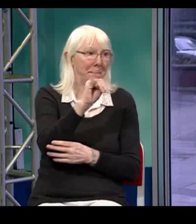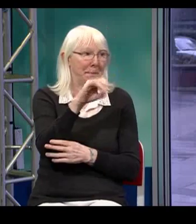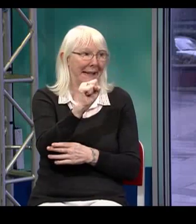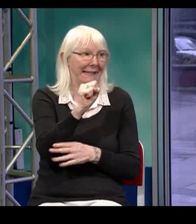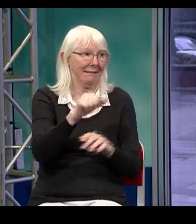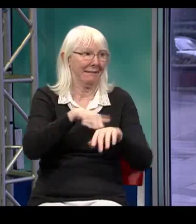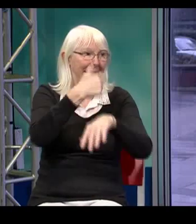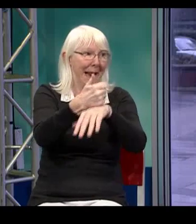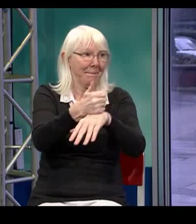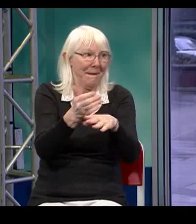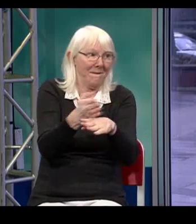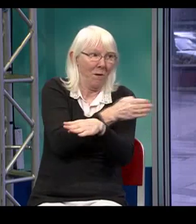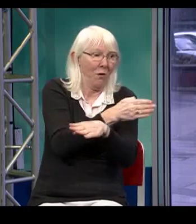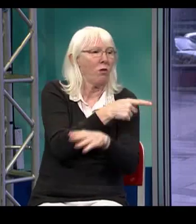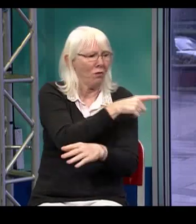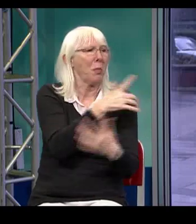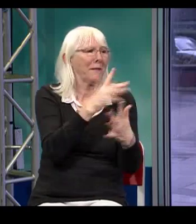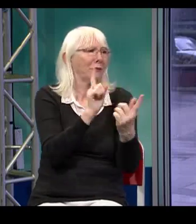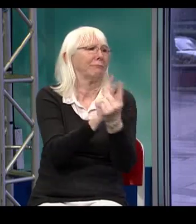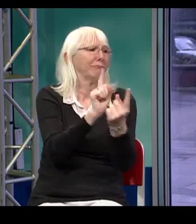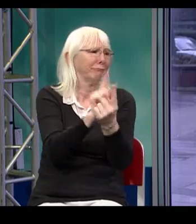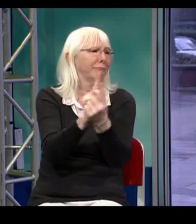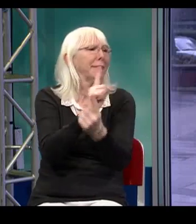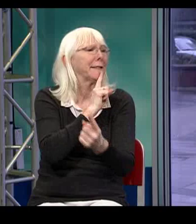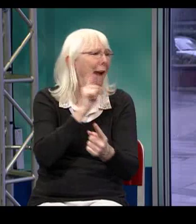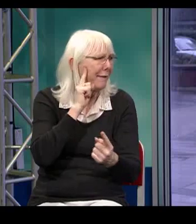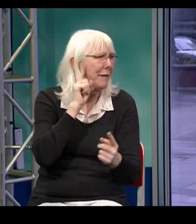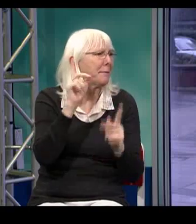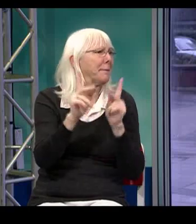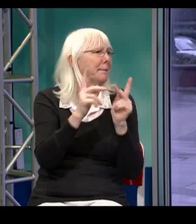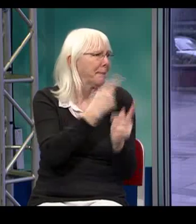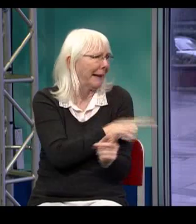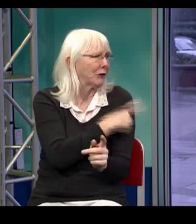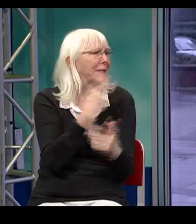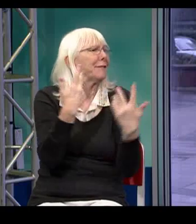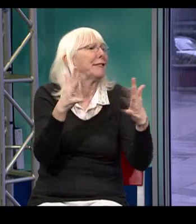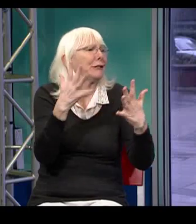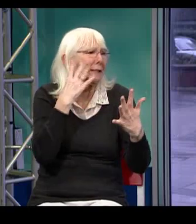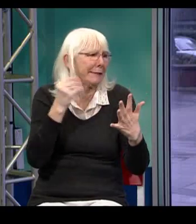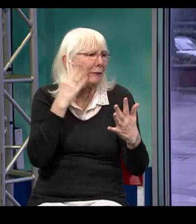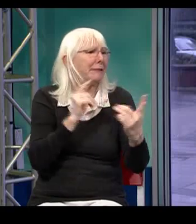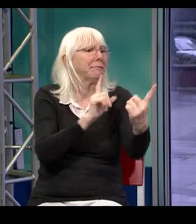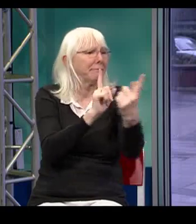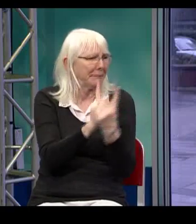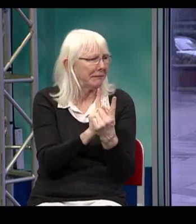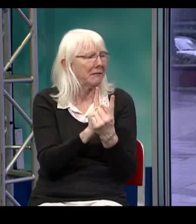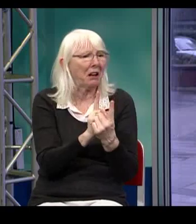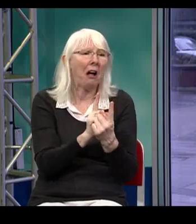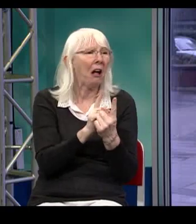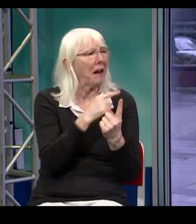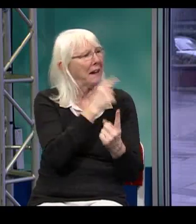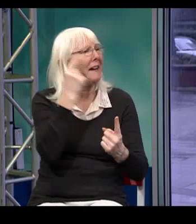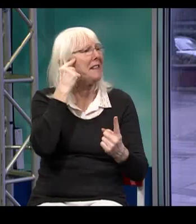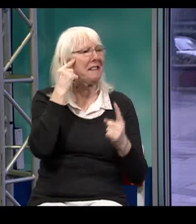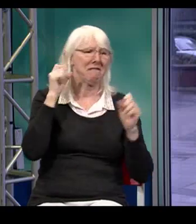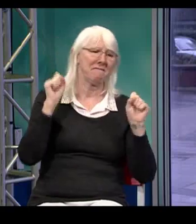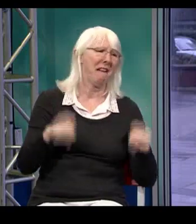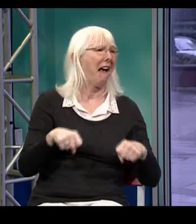Prior to MIS being implemented, he had a few deaf patients in his practice. And so he would have the experience of